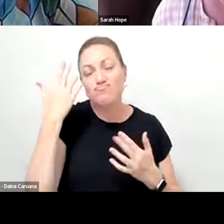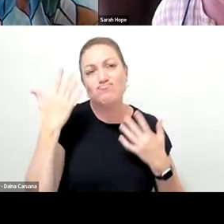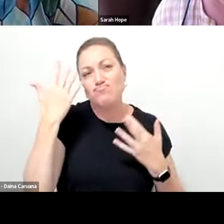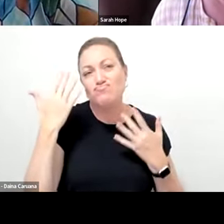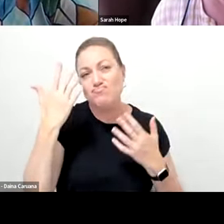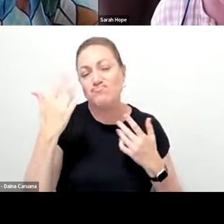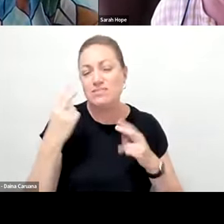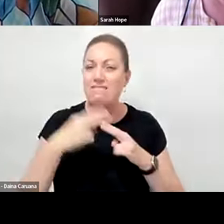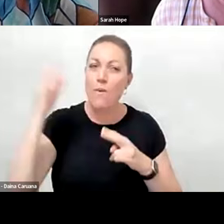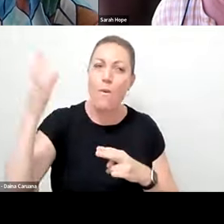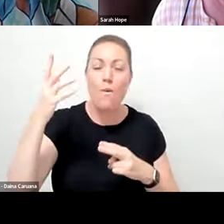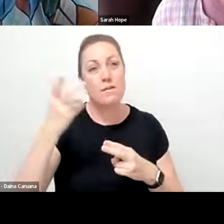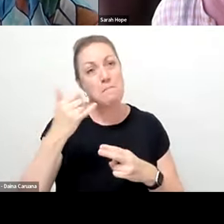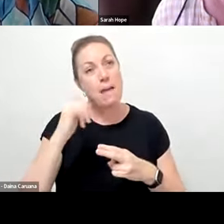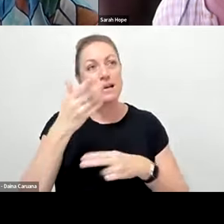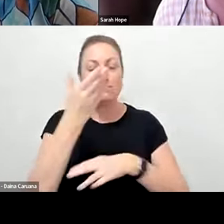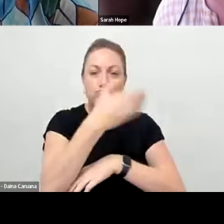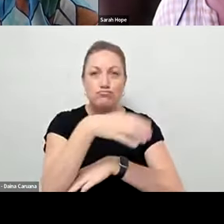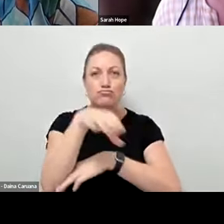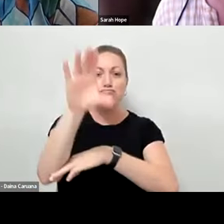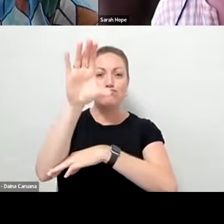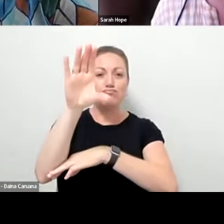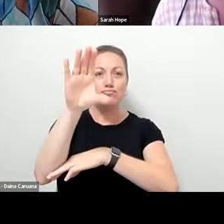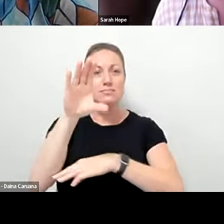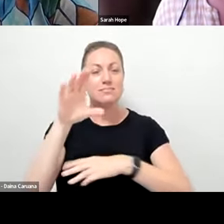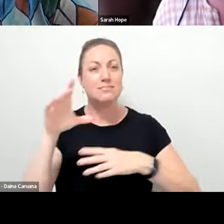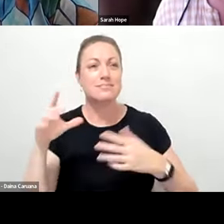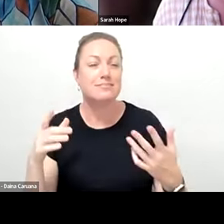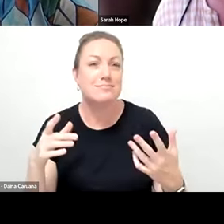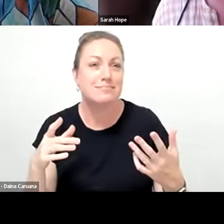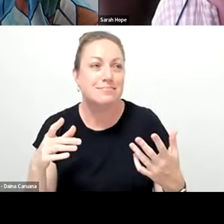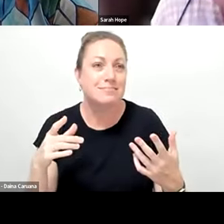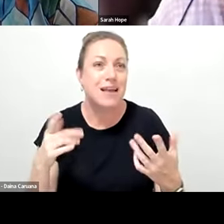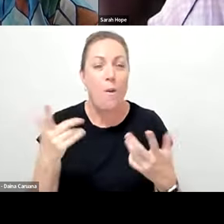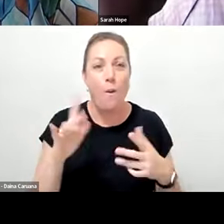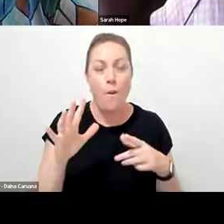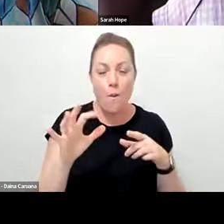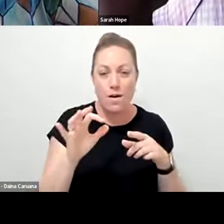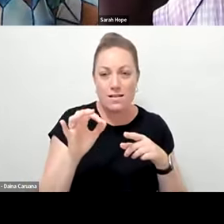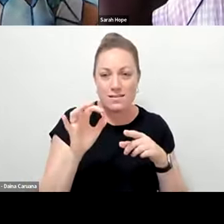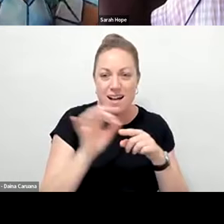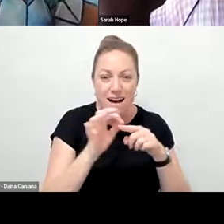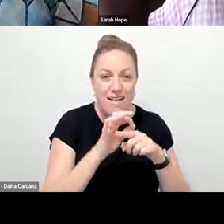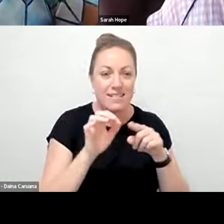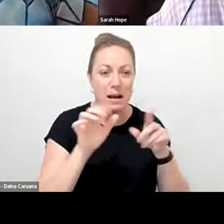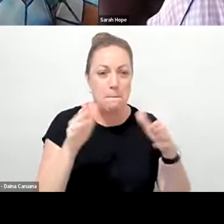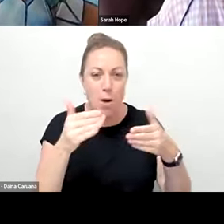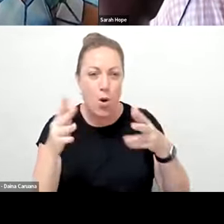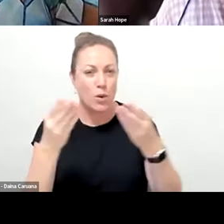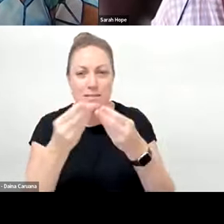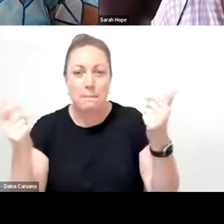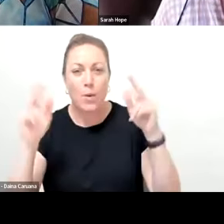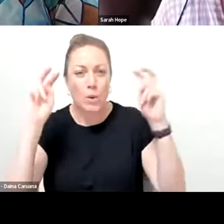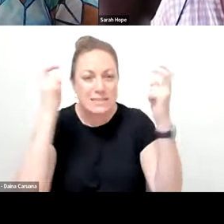digital projector and some color blocks or something, even if you have a darkened room. And even